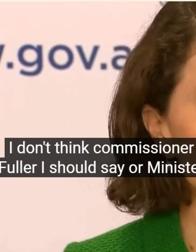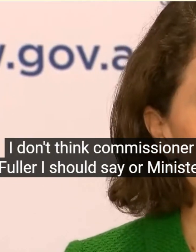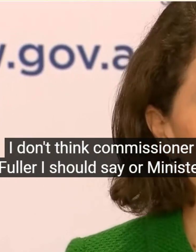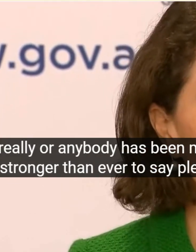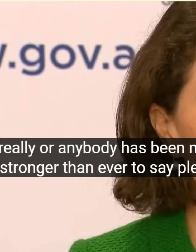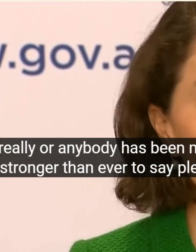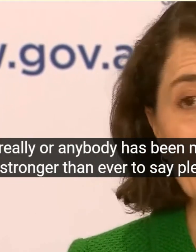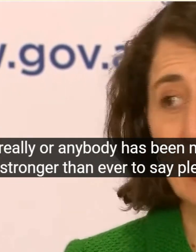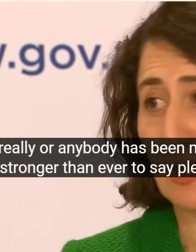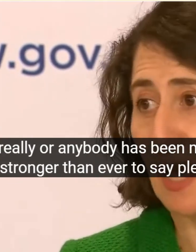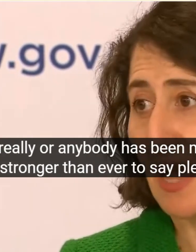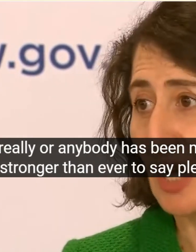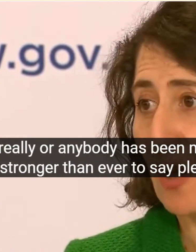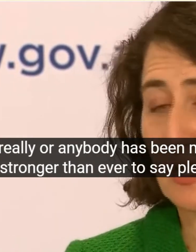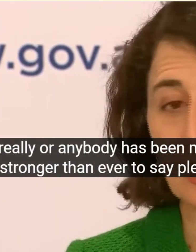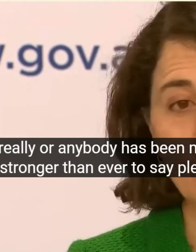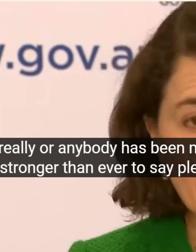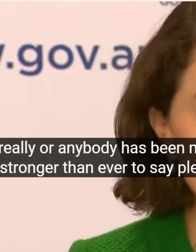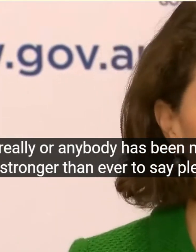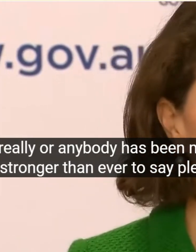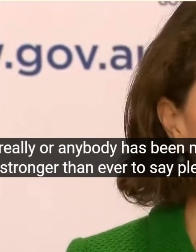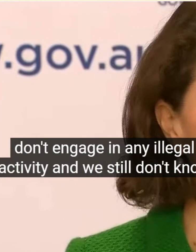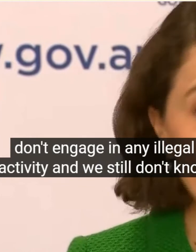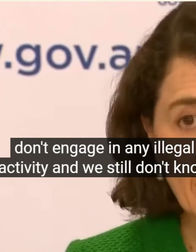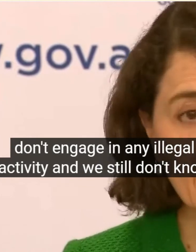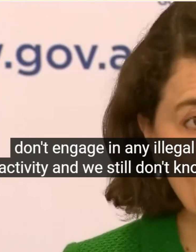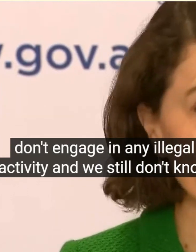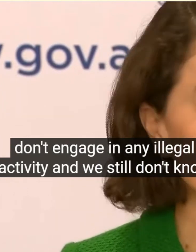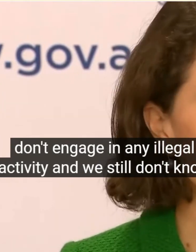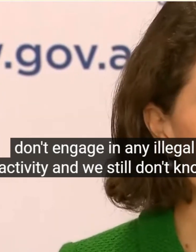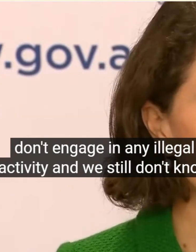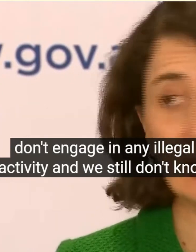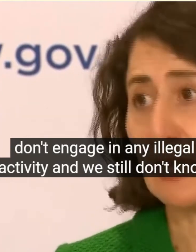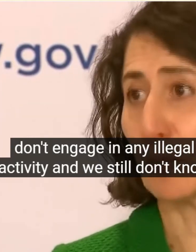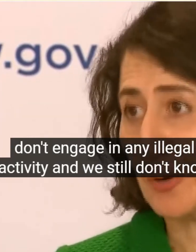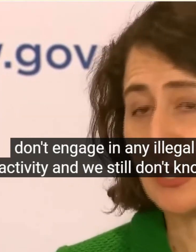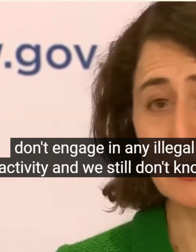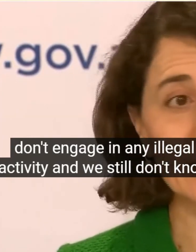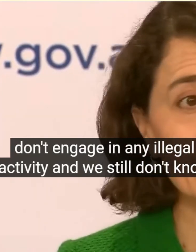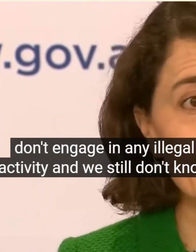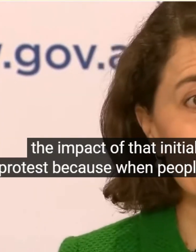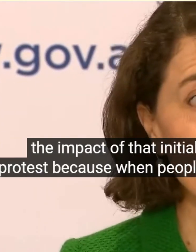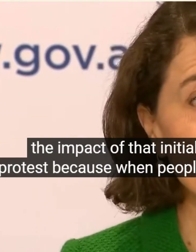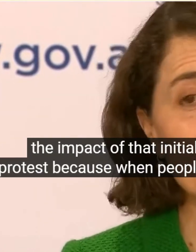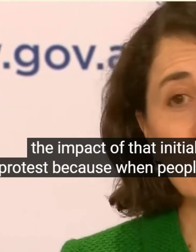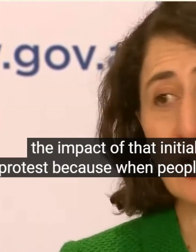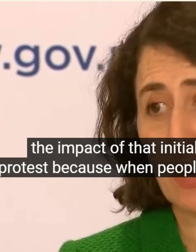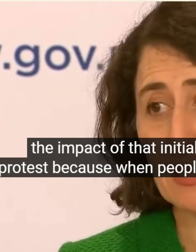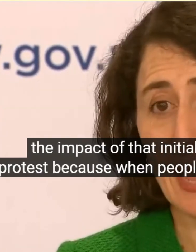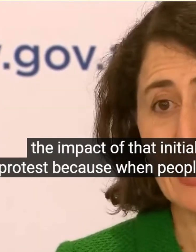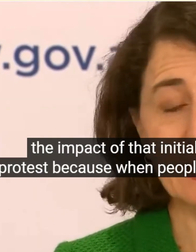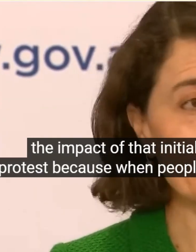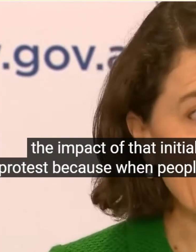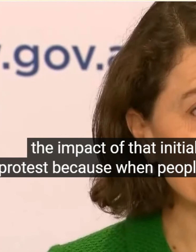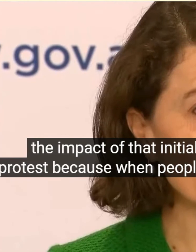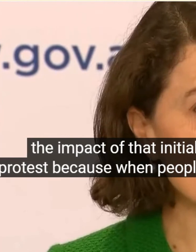Because When People Are Diagnosed And You Ask Them What They Have Done I Doubt They Are Going To Tell Us That We Were In Illegal Protest So Let's Not Underestimate The